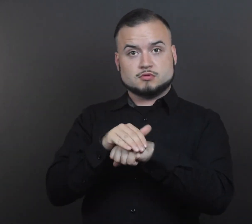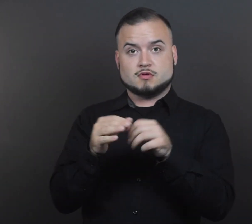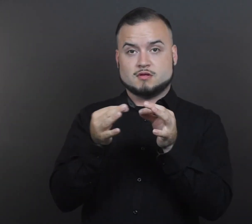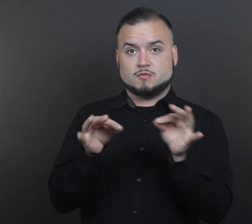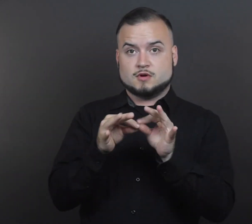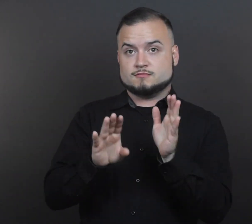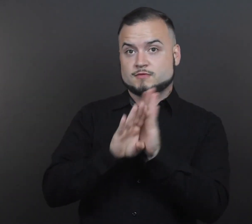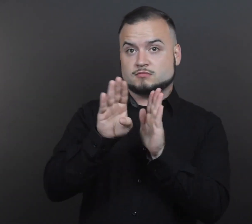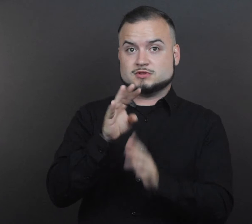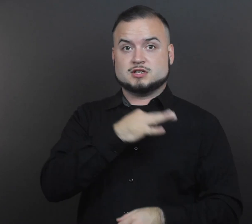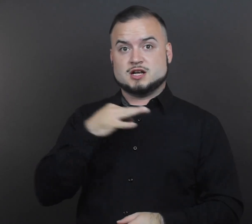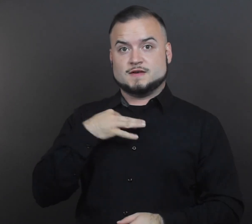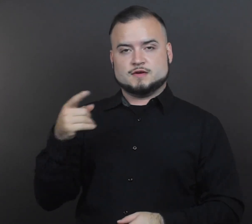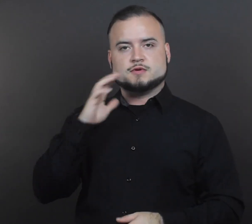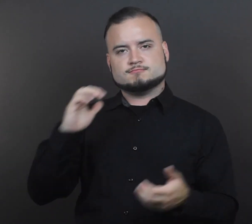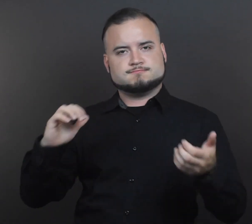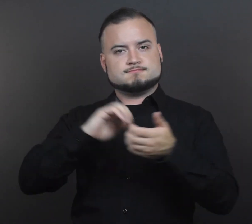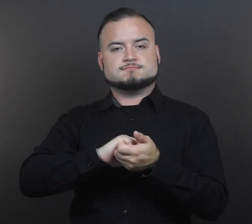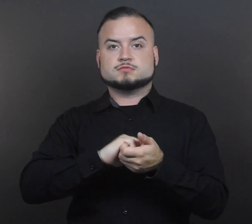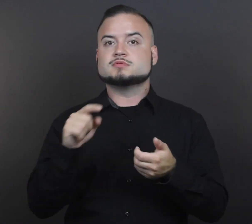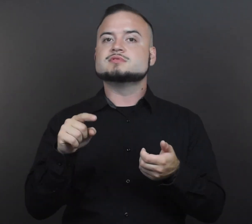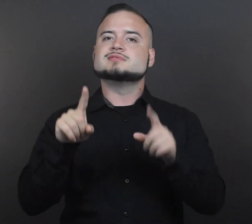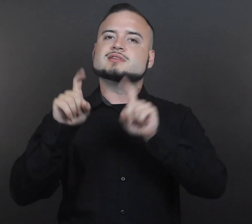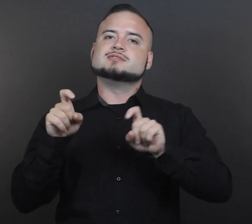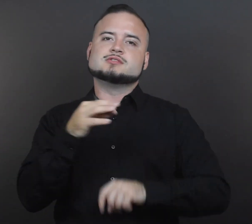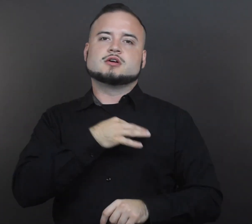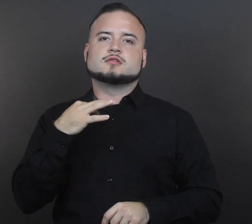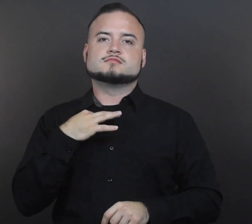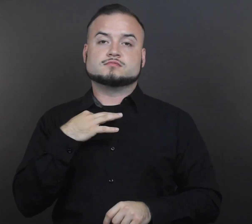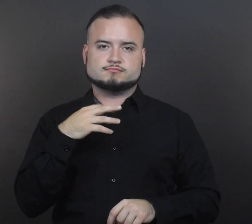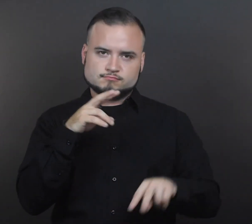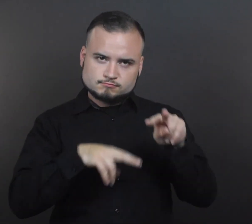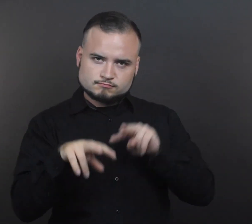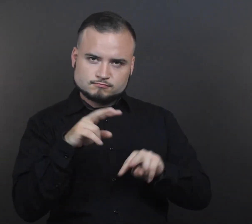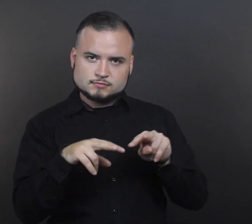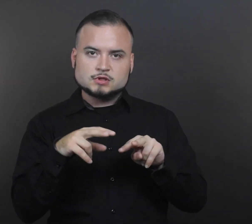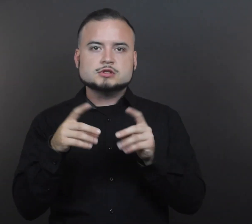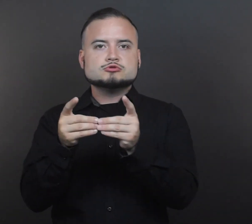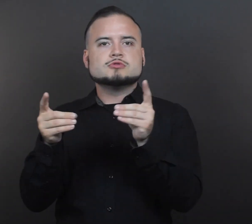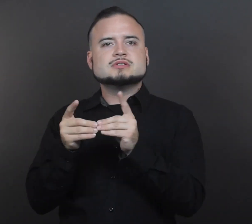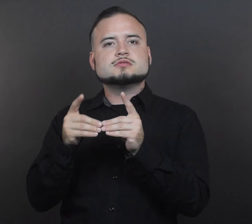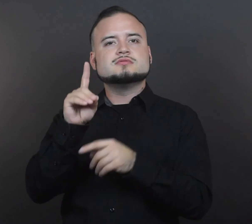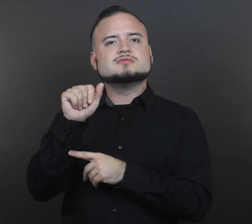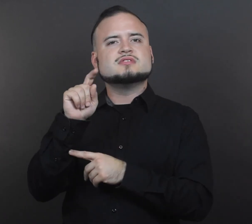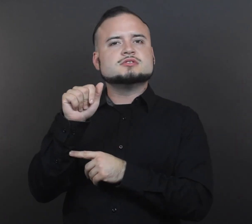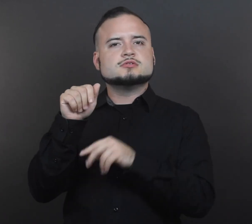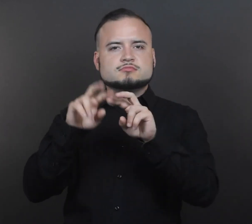Language Development staff will partner with testing staff to view district data for students who report ASL